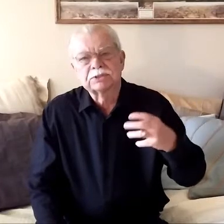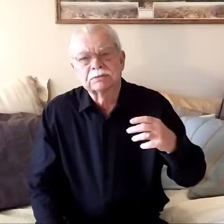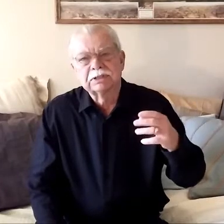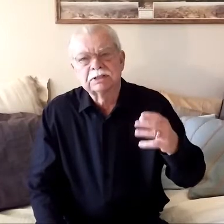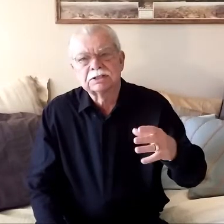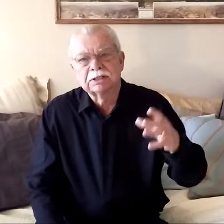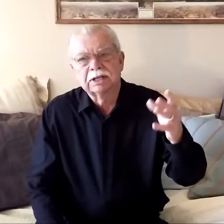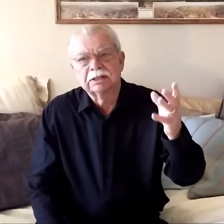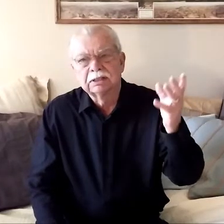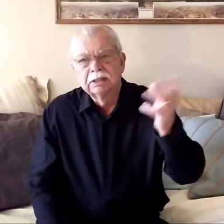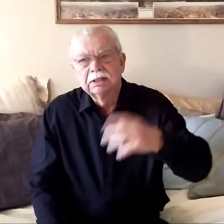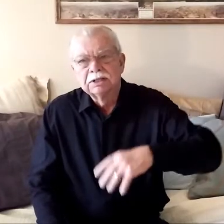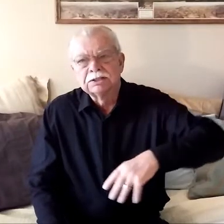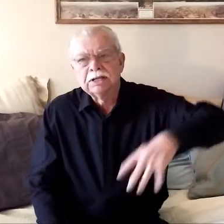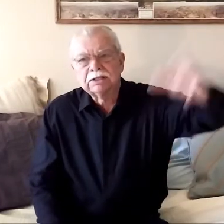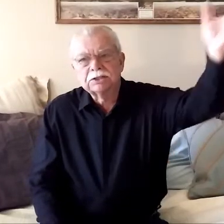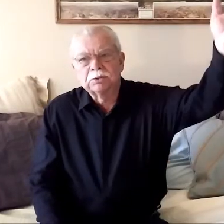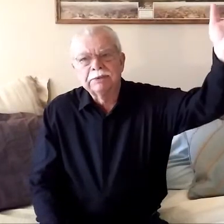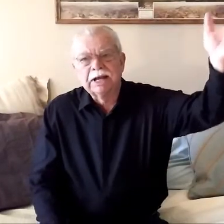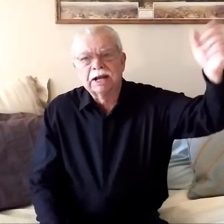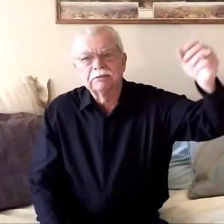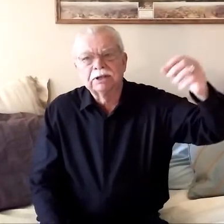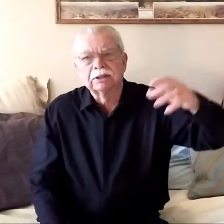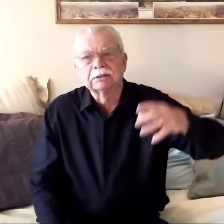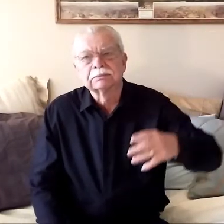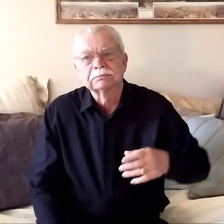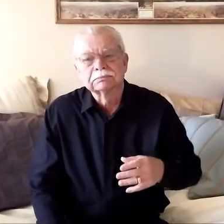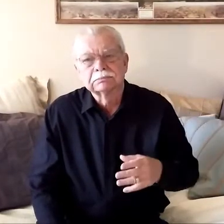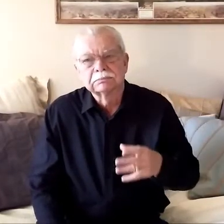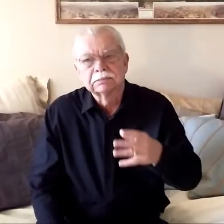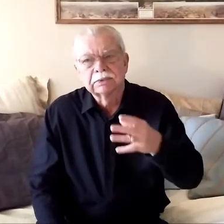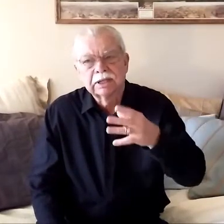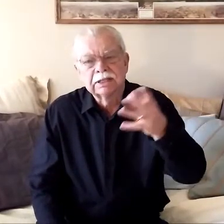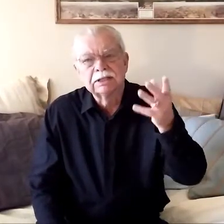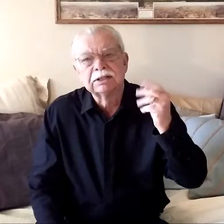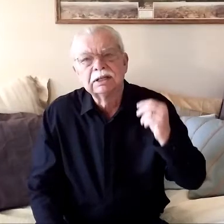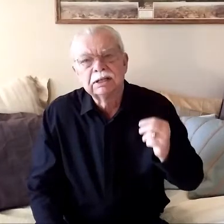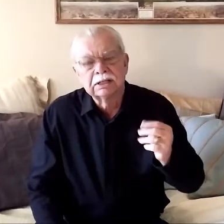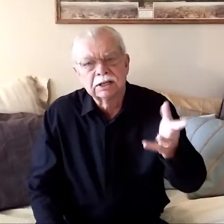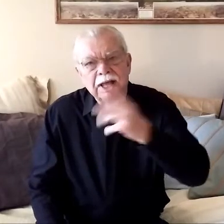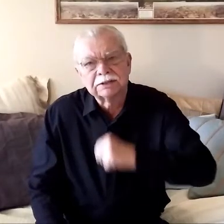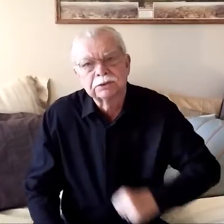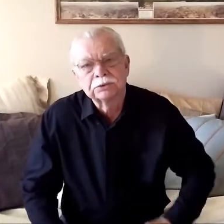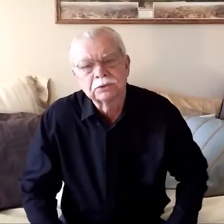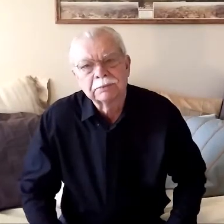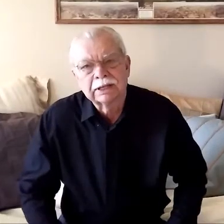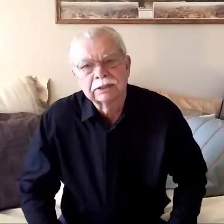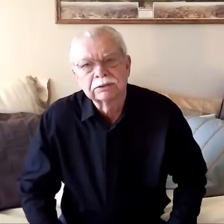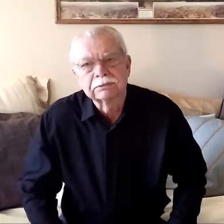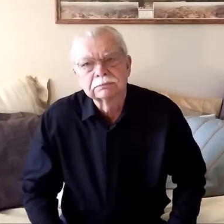servant and he said take this woman out of here and he did and he locked the door behind her